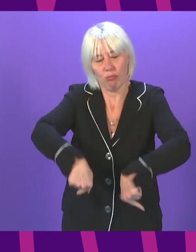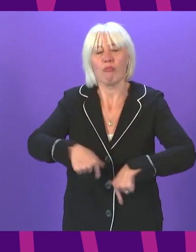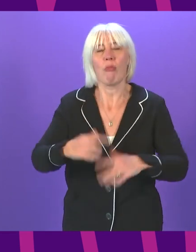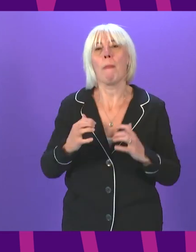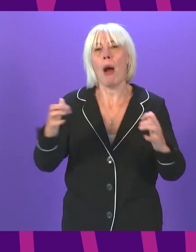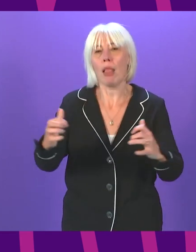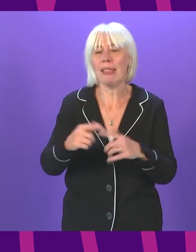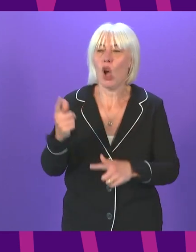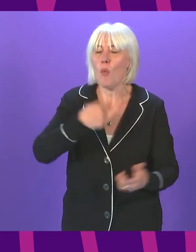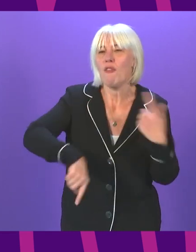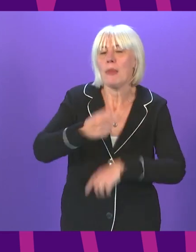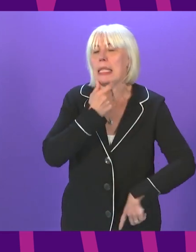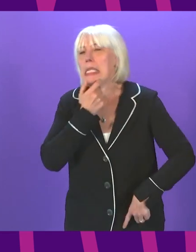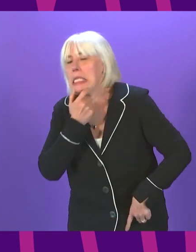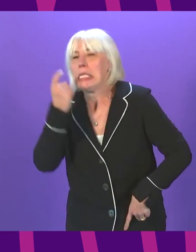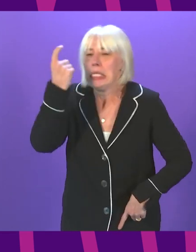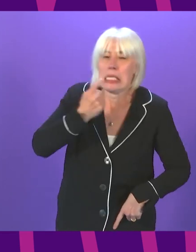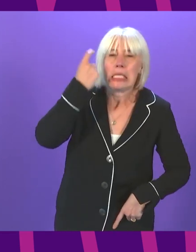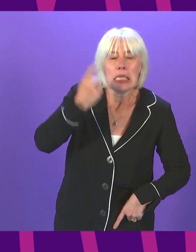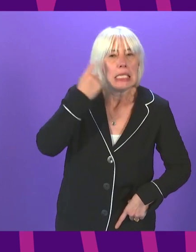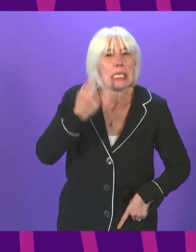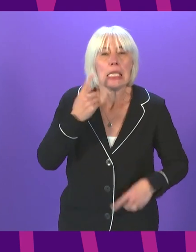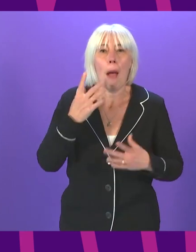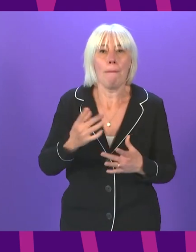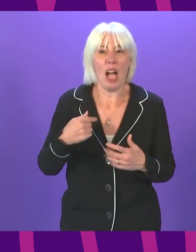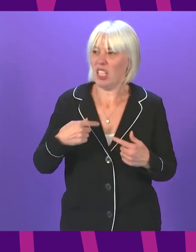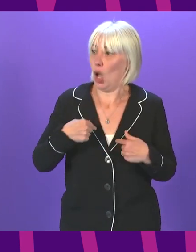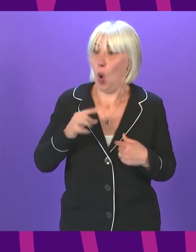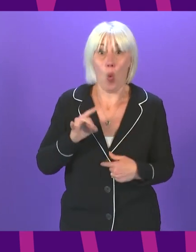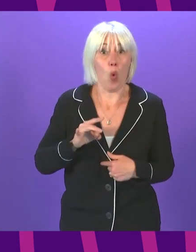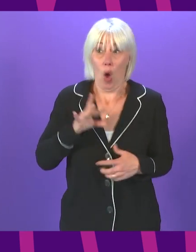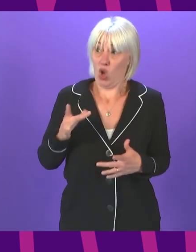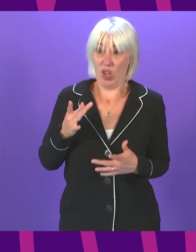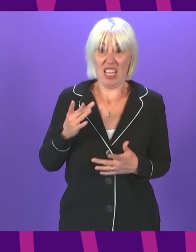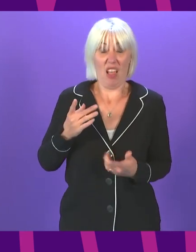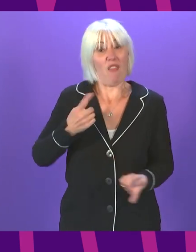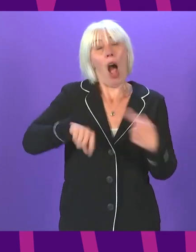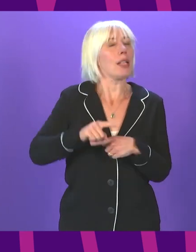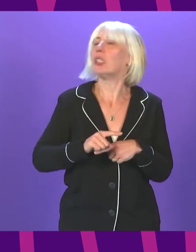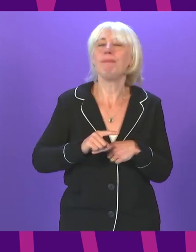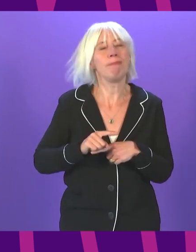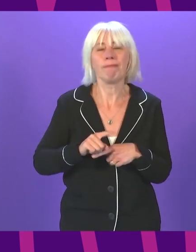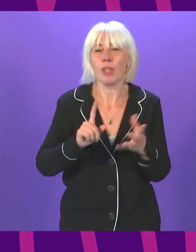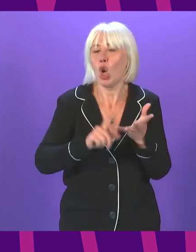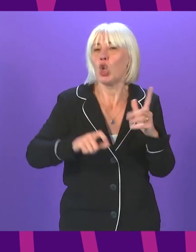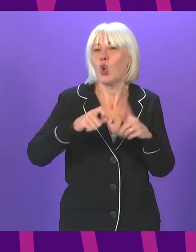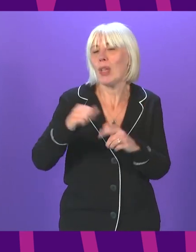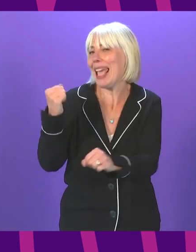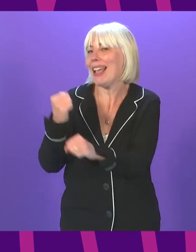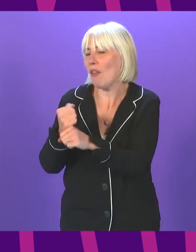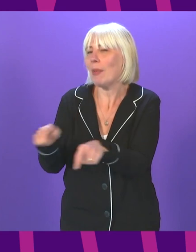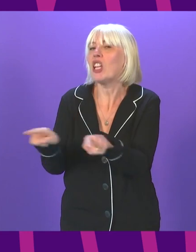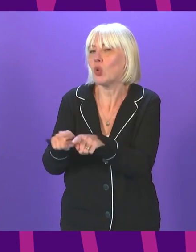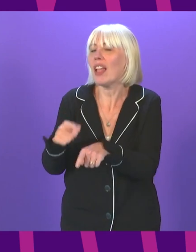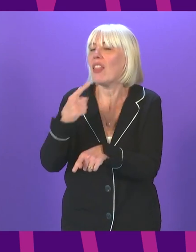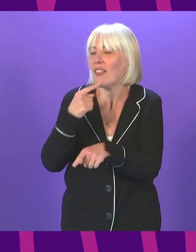to weigh this decision carefully, we would be in no way unique in taking this step. The UK Government has announced an intention to